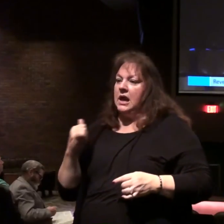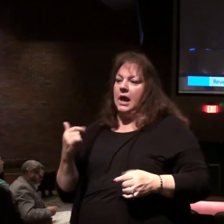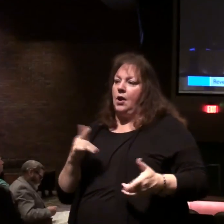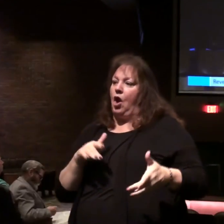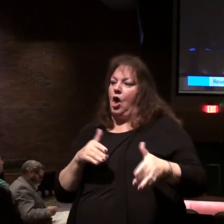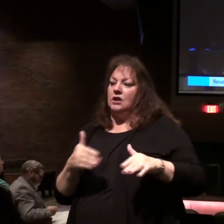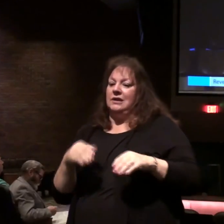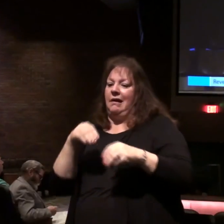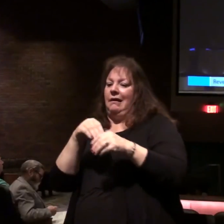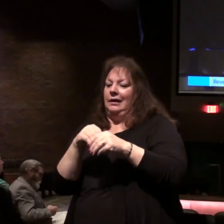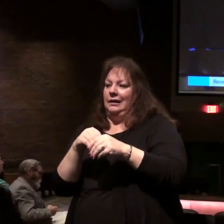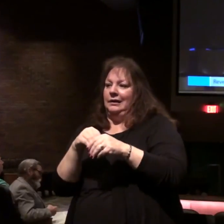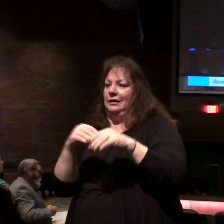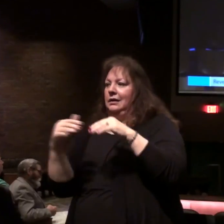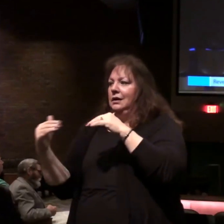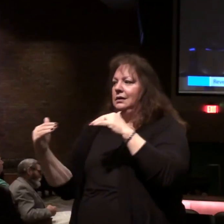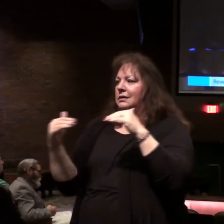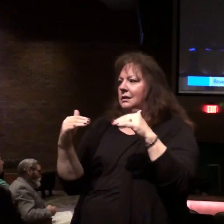dies at Armageddon